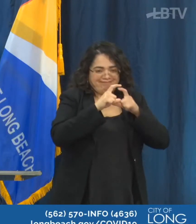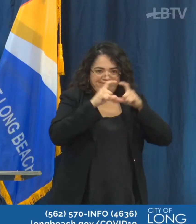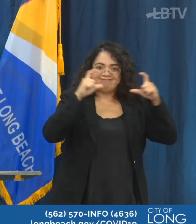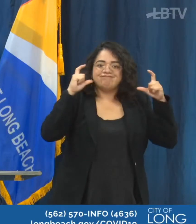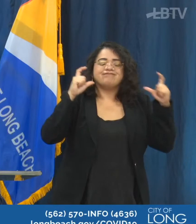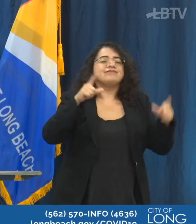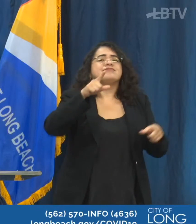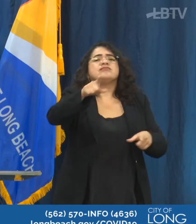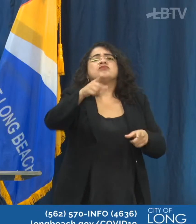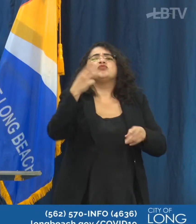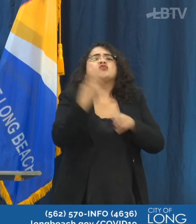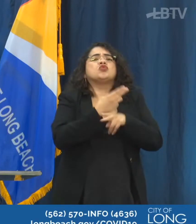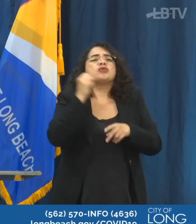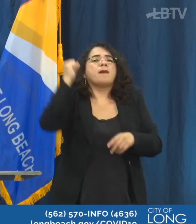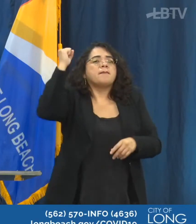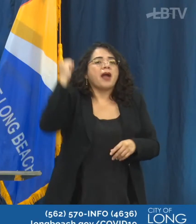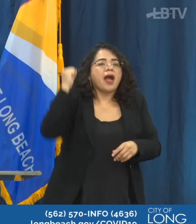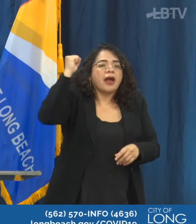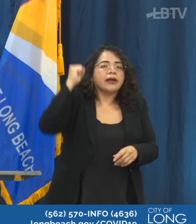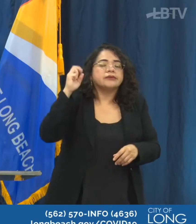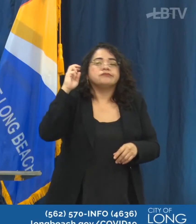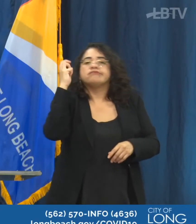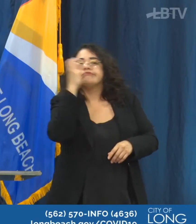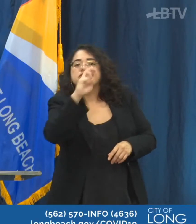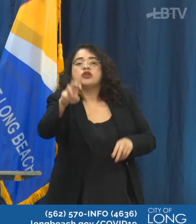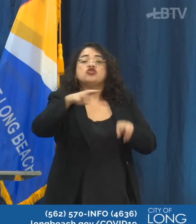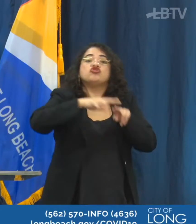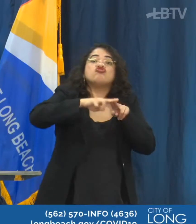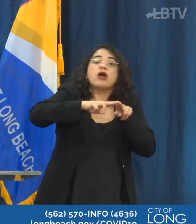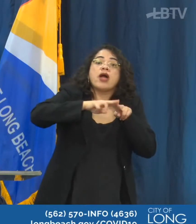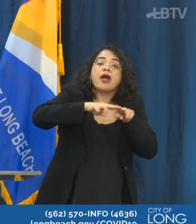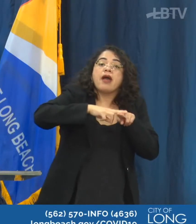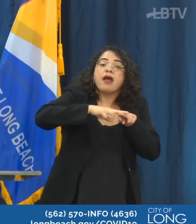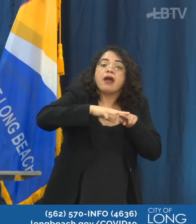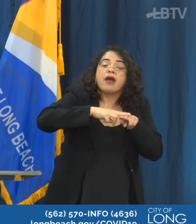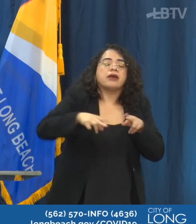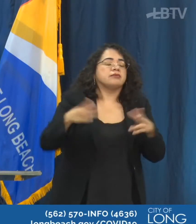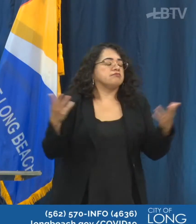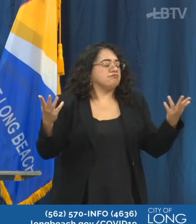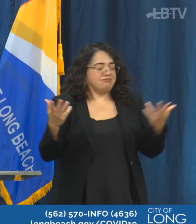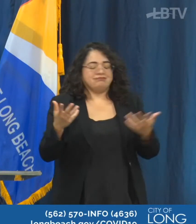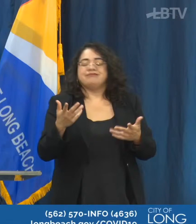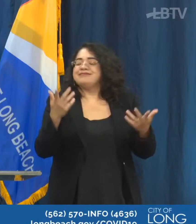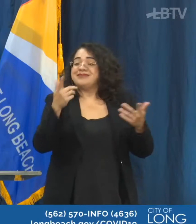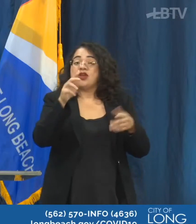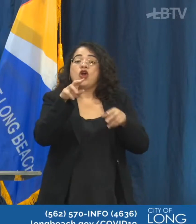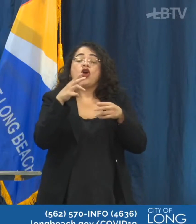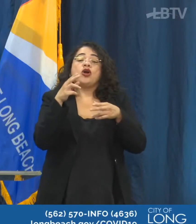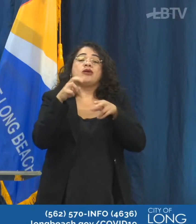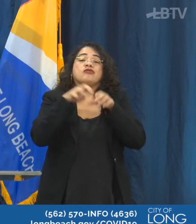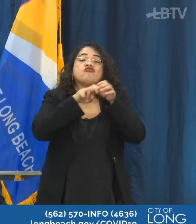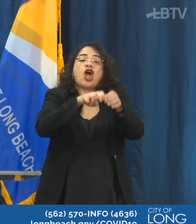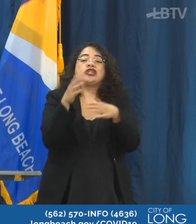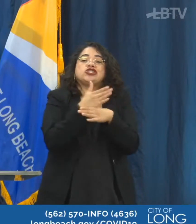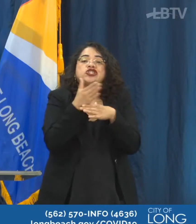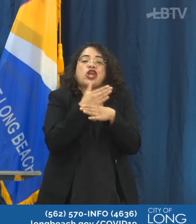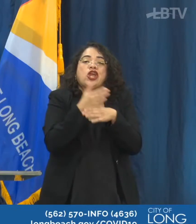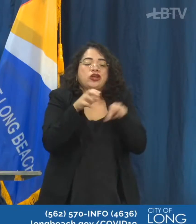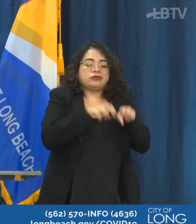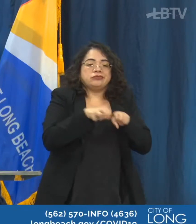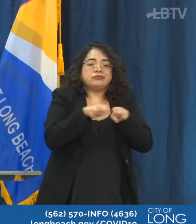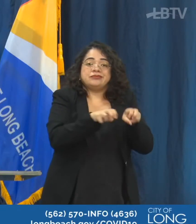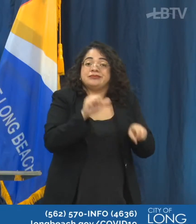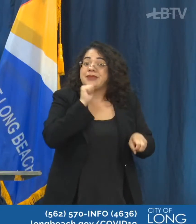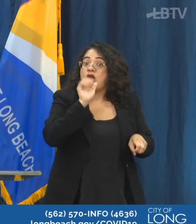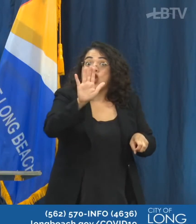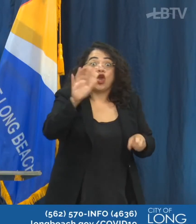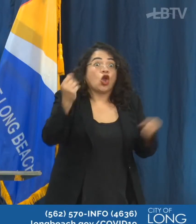transportation, paratransit vehicle, taxi, private car or ride sharing vehicle when passengers are present. But they also encourage